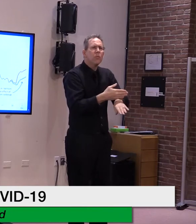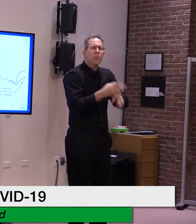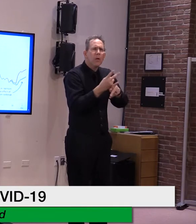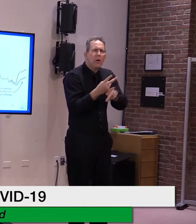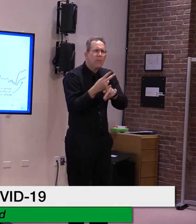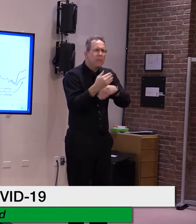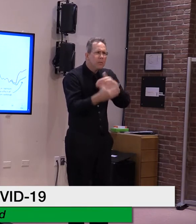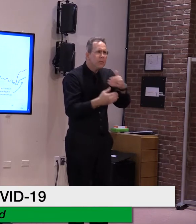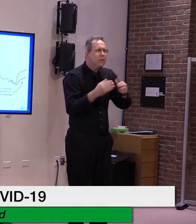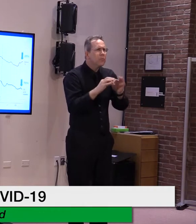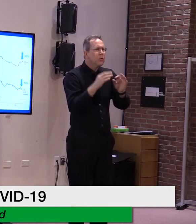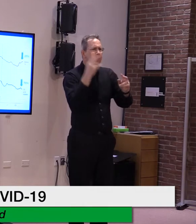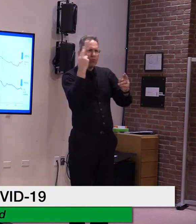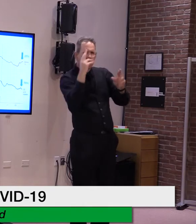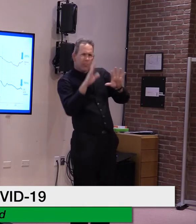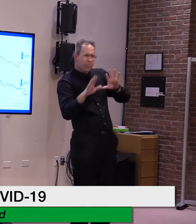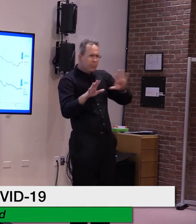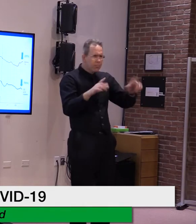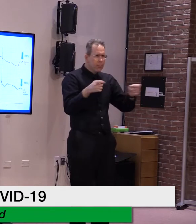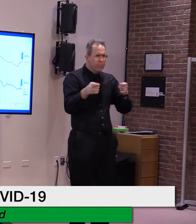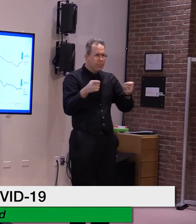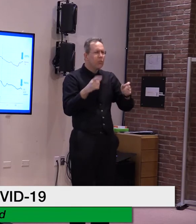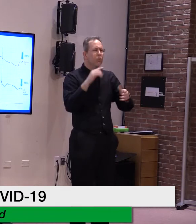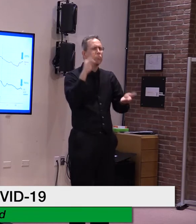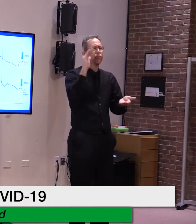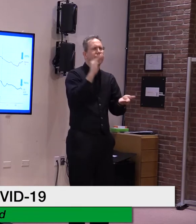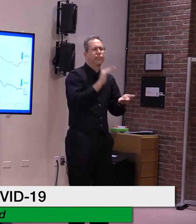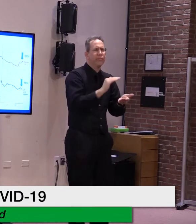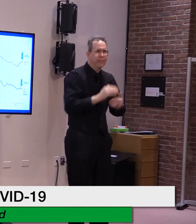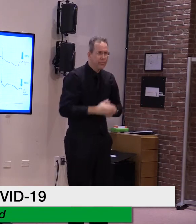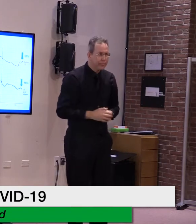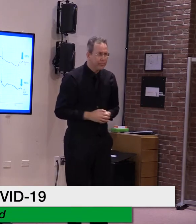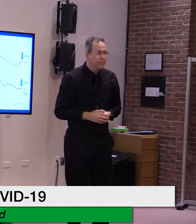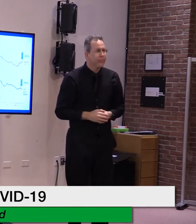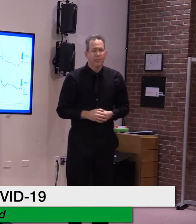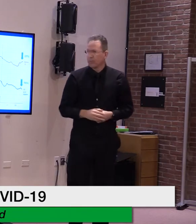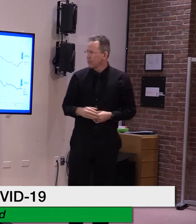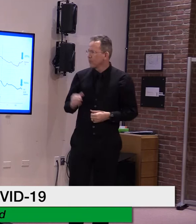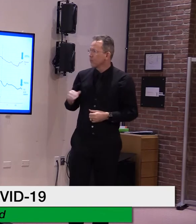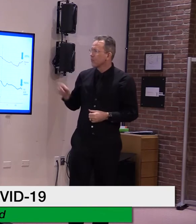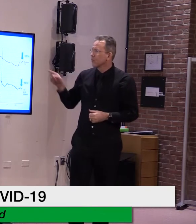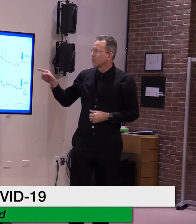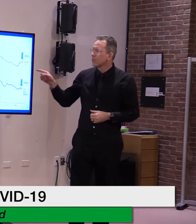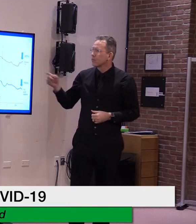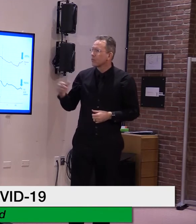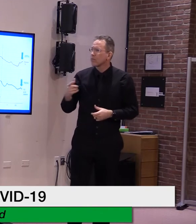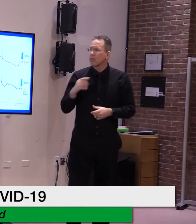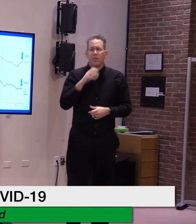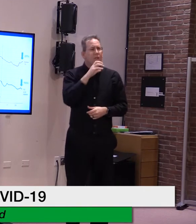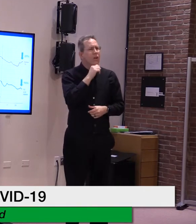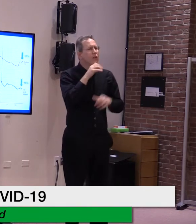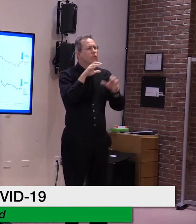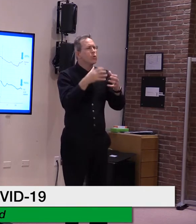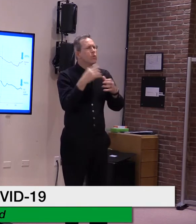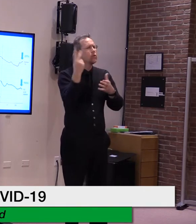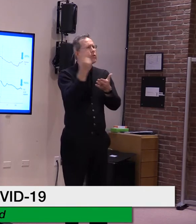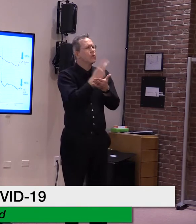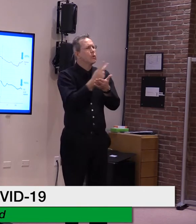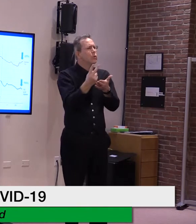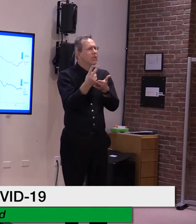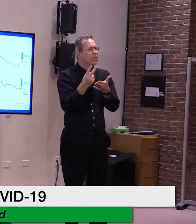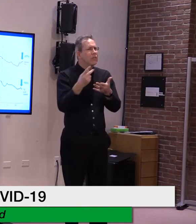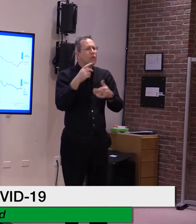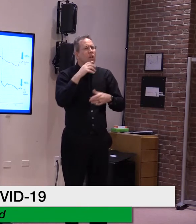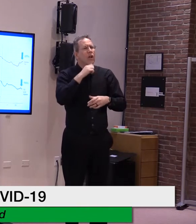time during the pandemic. First, looking at our most vulnerable age group, we see that even though overall cases have slowly